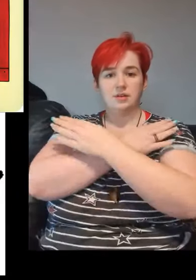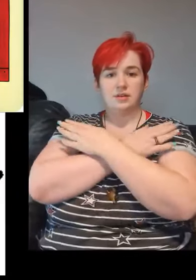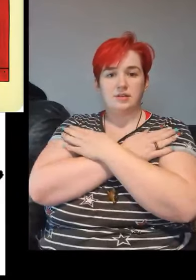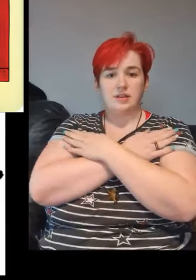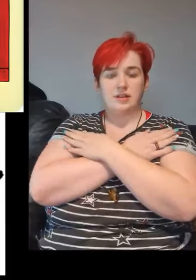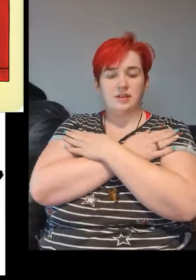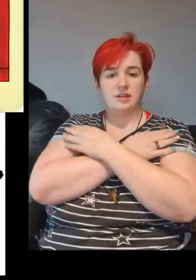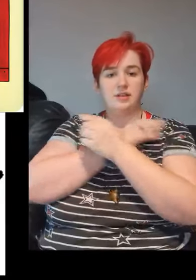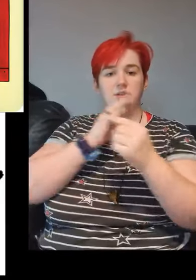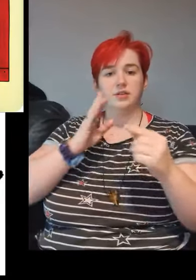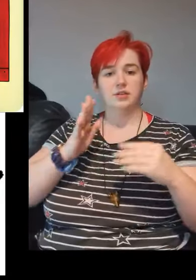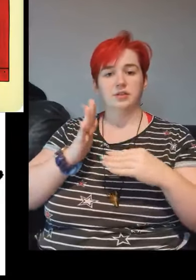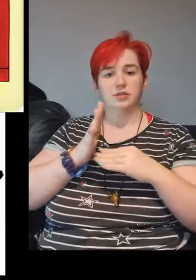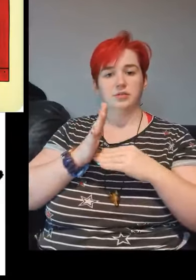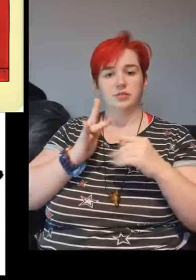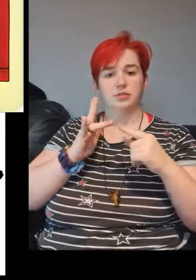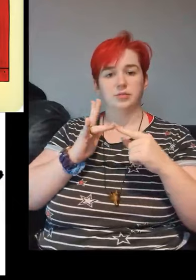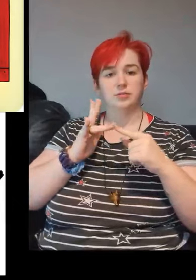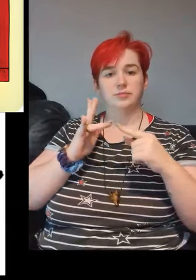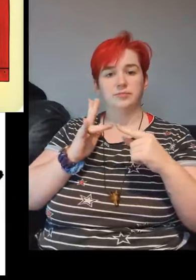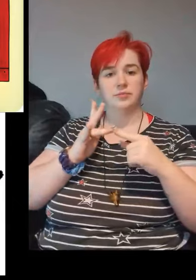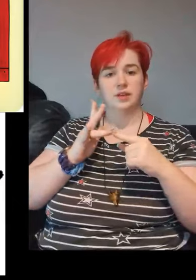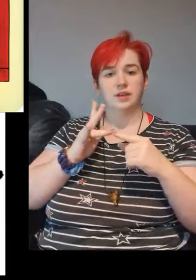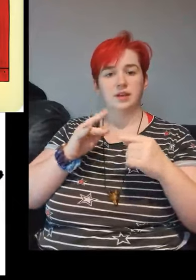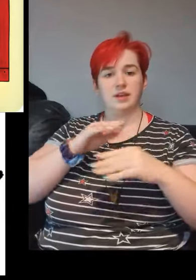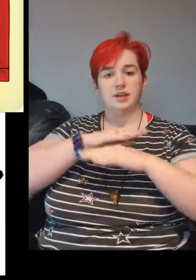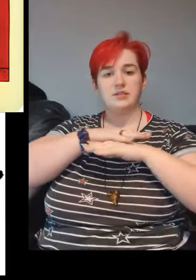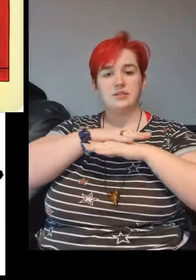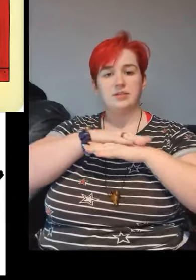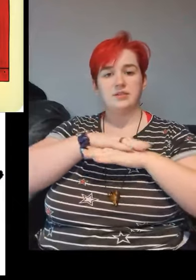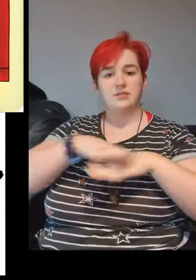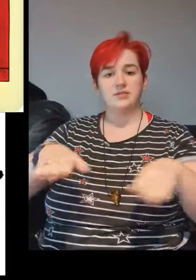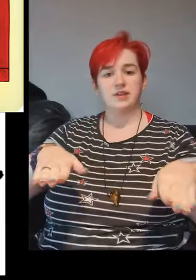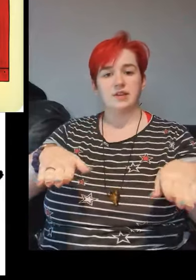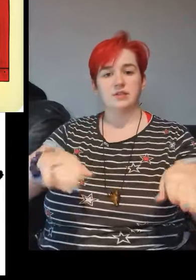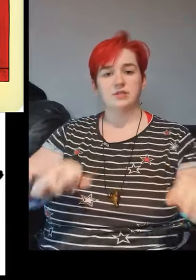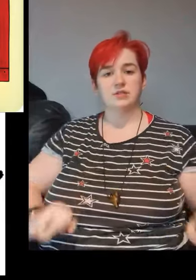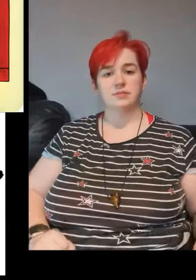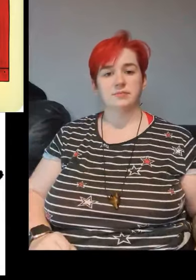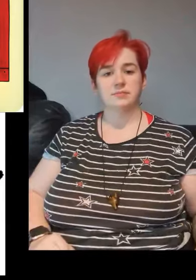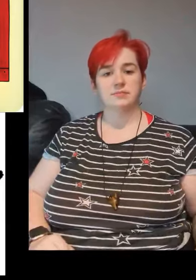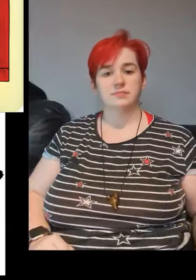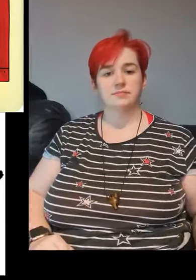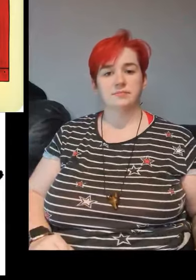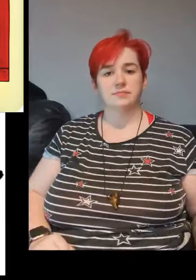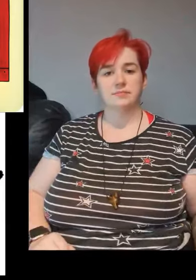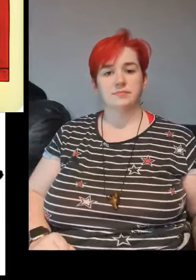dear zoo has finished rough was too too humid as well he was he was too always kingdom Thank